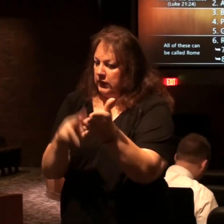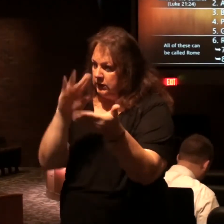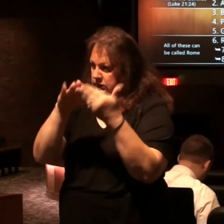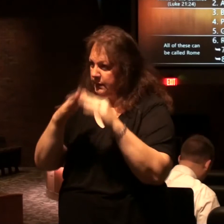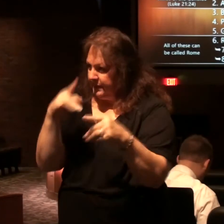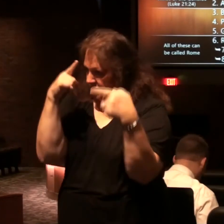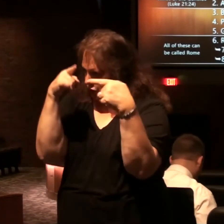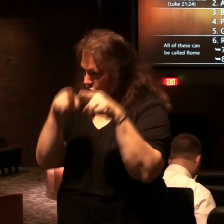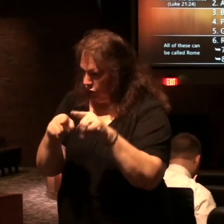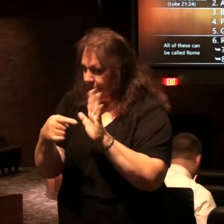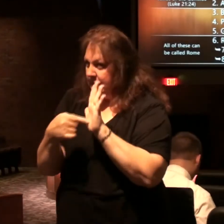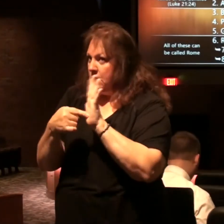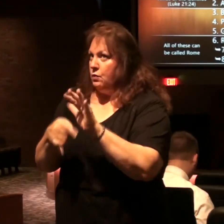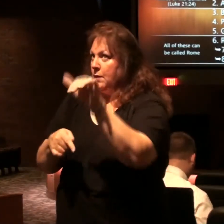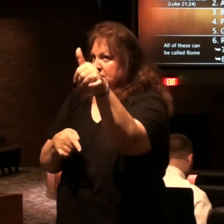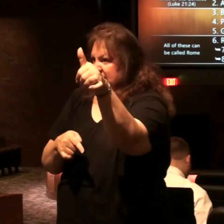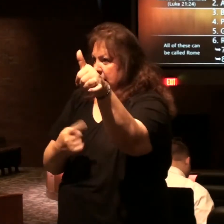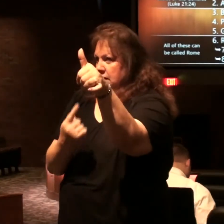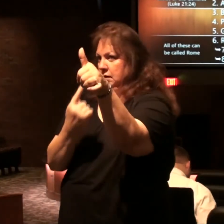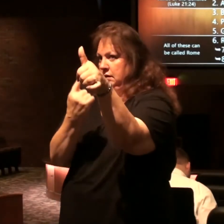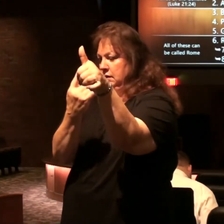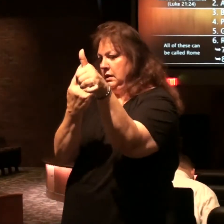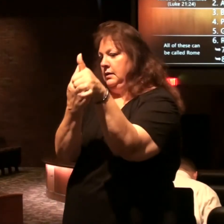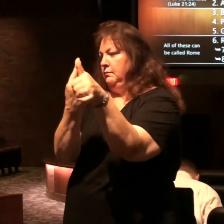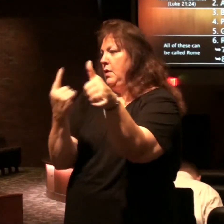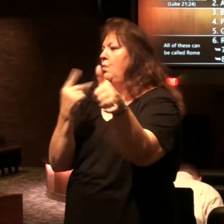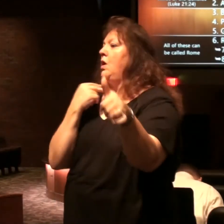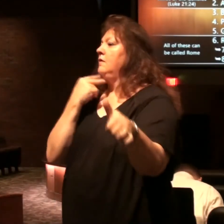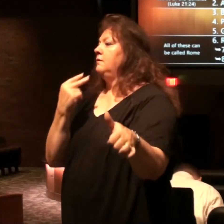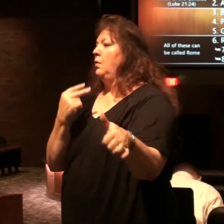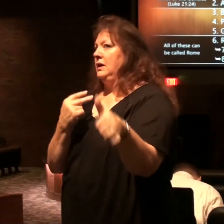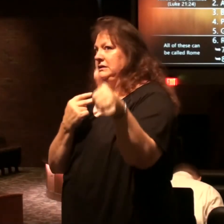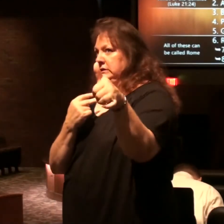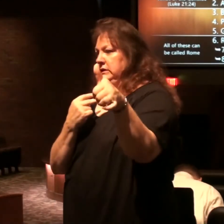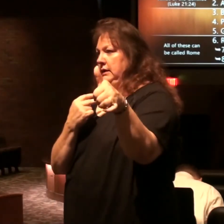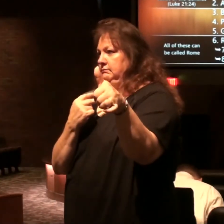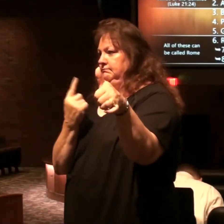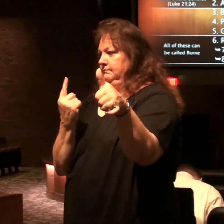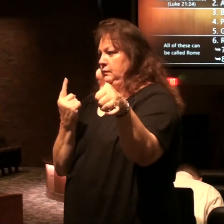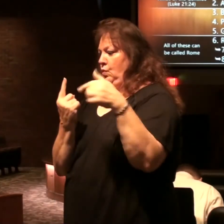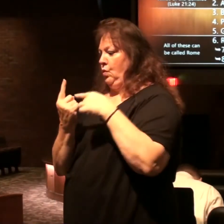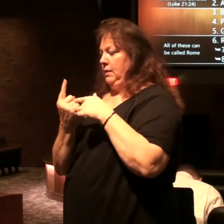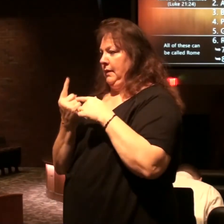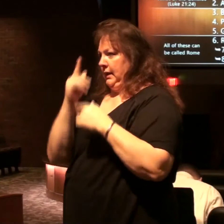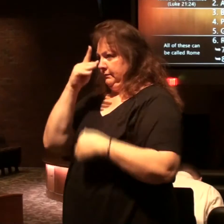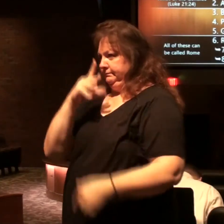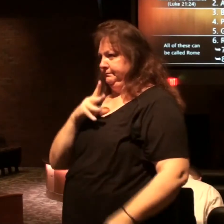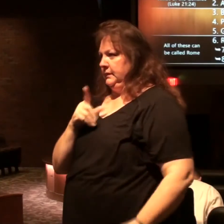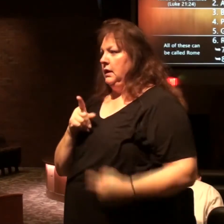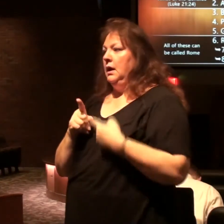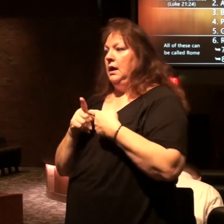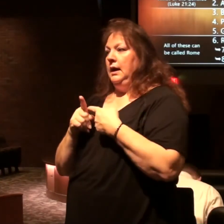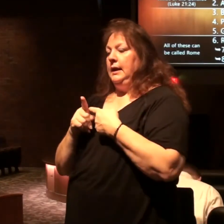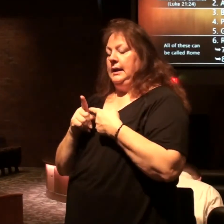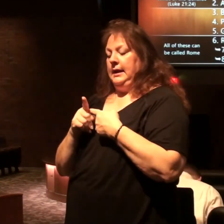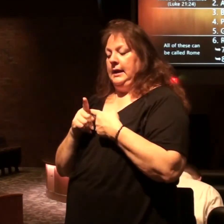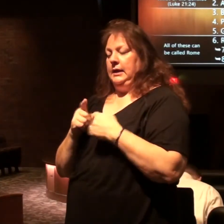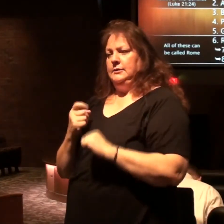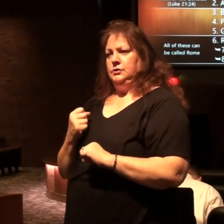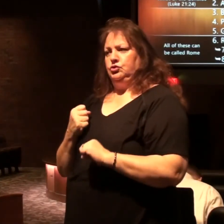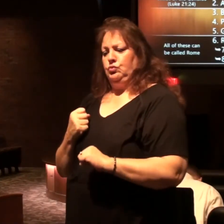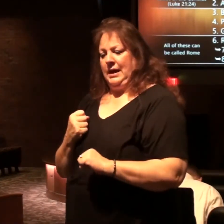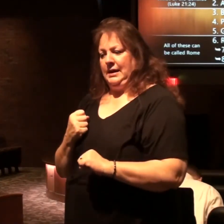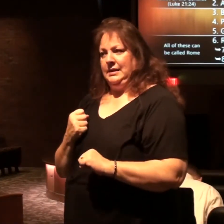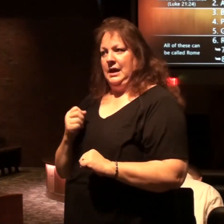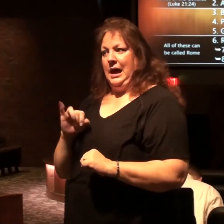representing them they are one empire with ten pieces but they have the strength